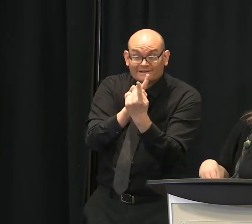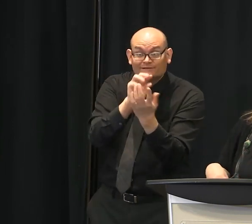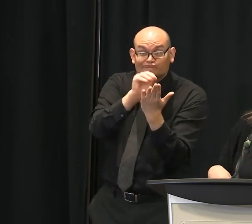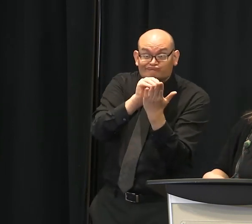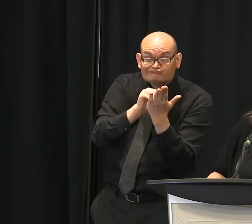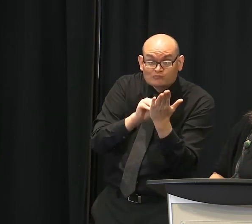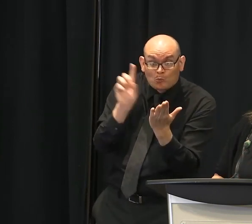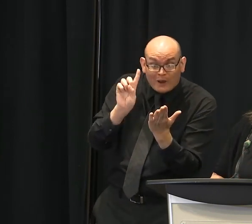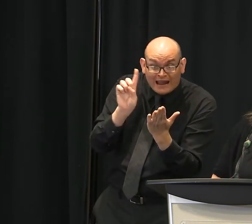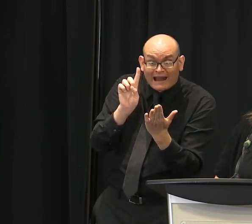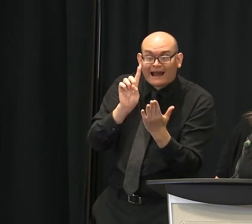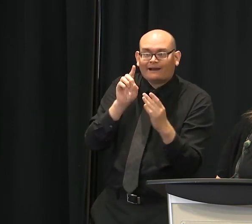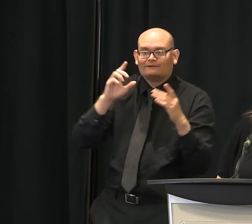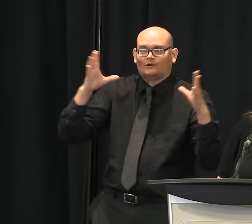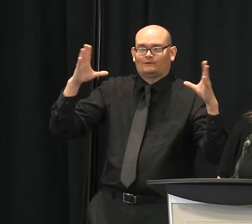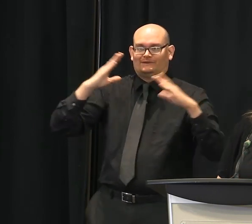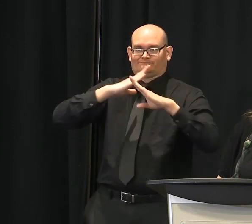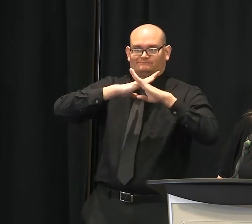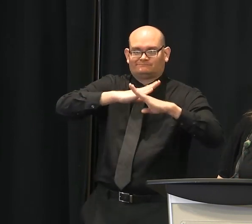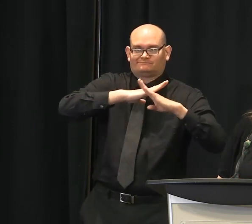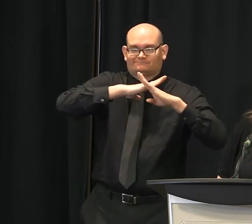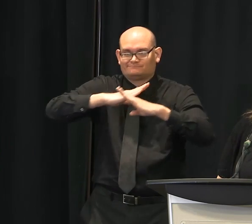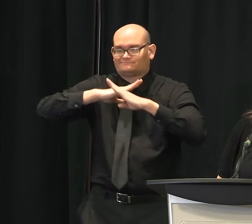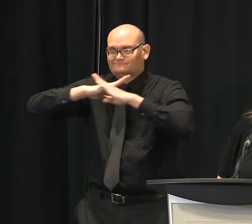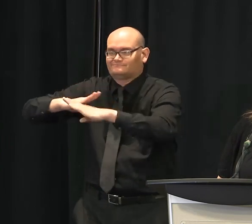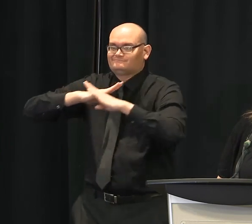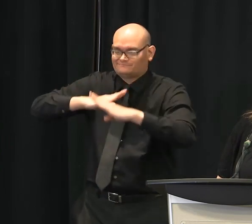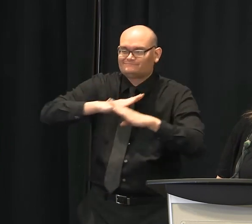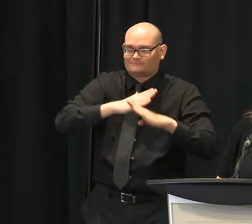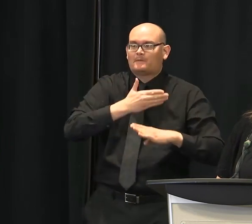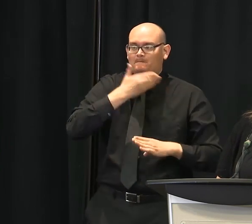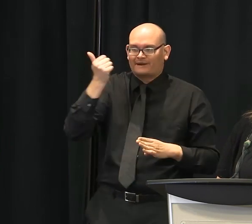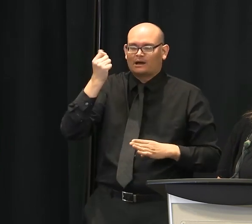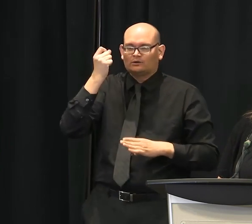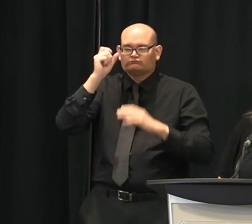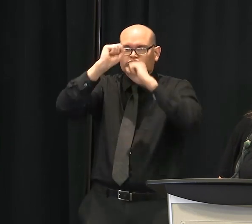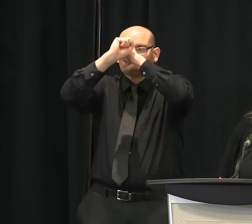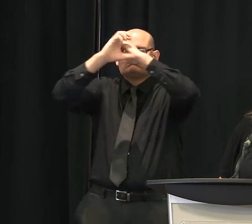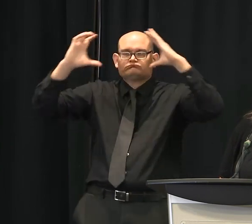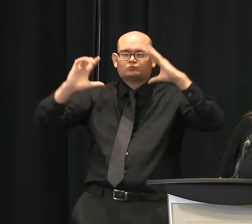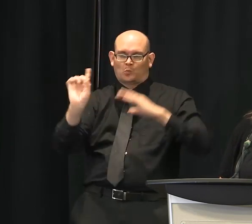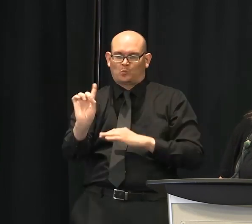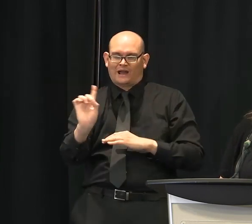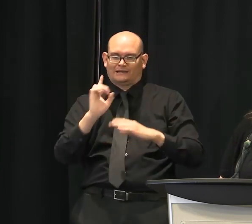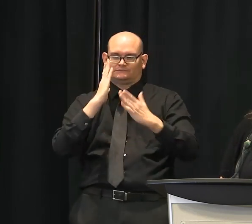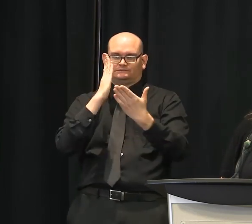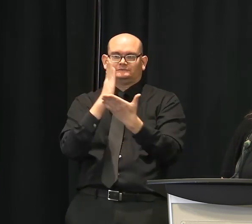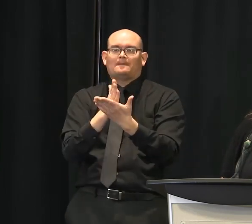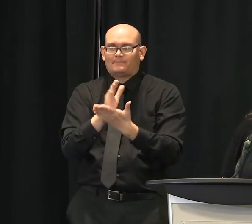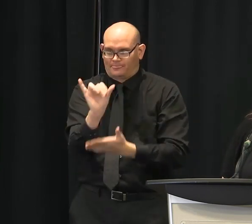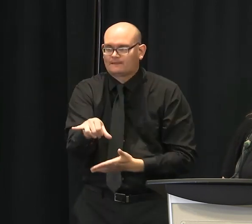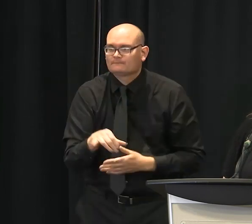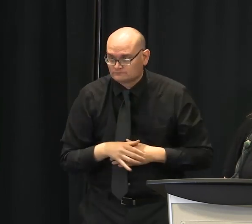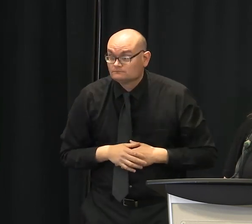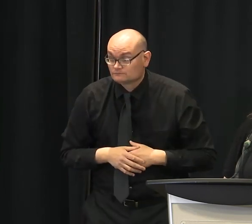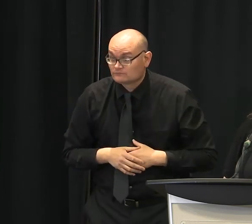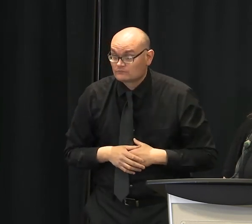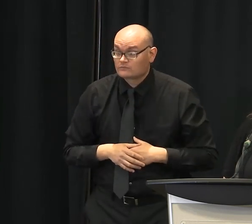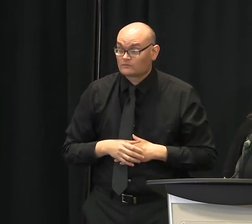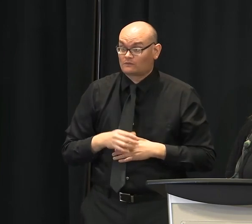where these hotspots are, where cases are, and what really the prevalence is out there. Excellent.